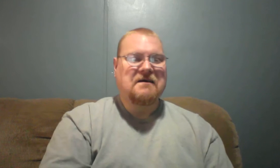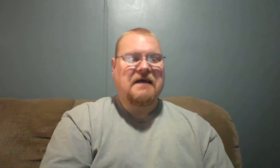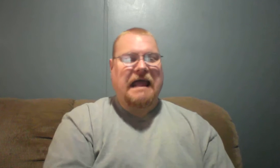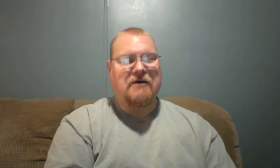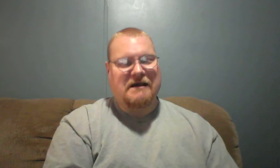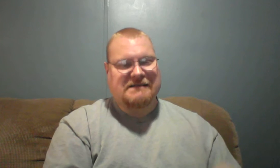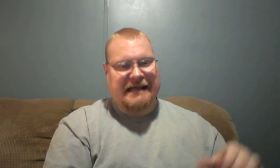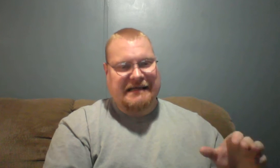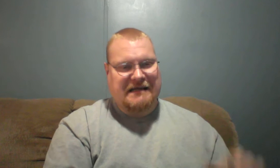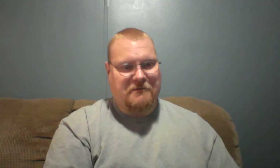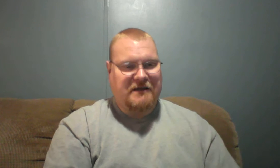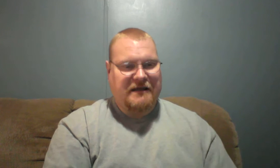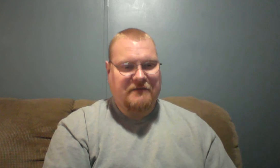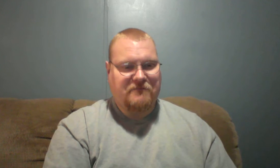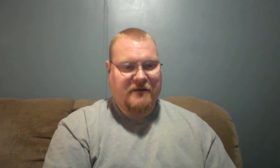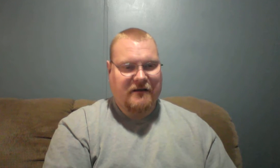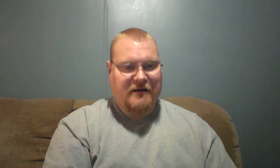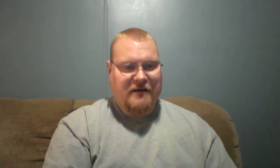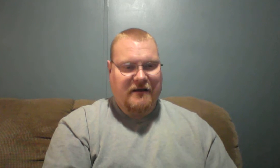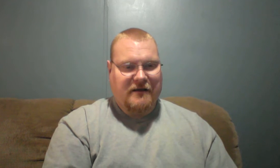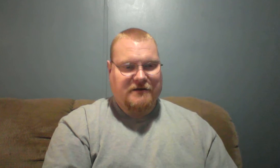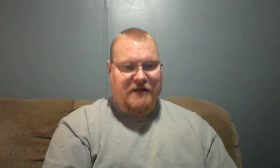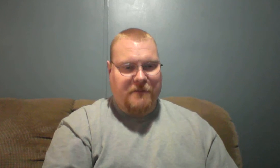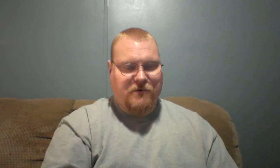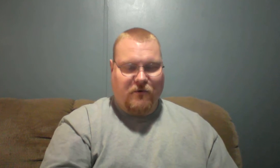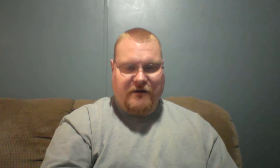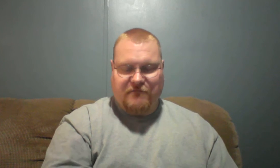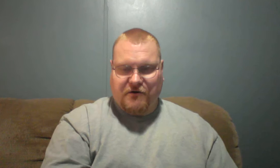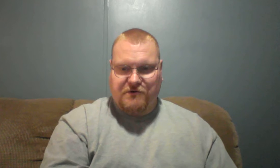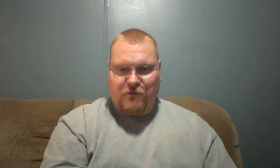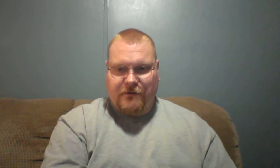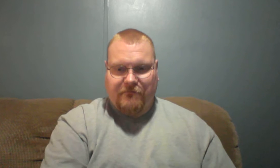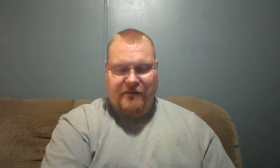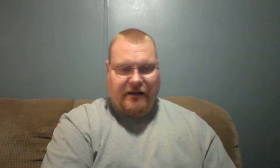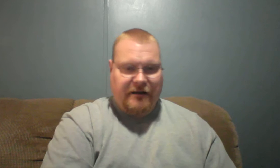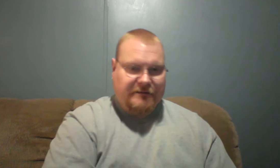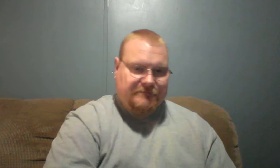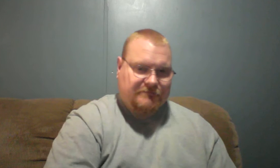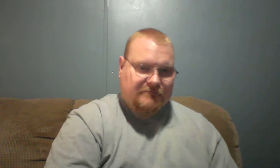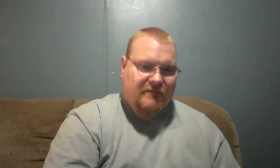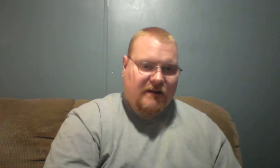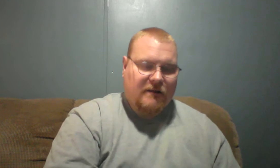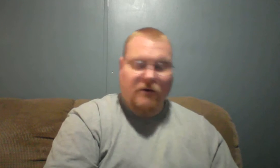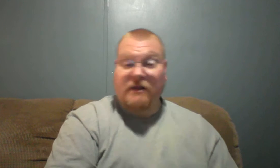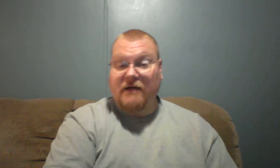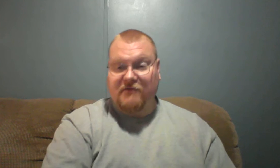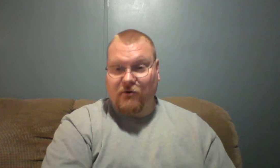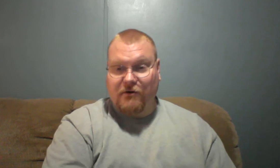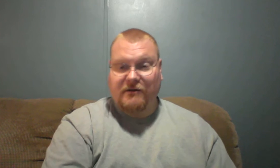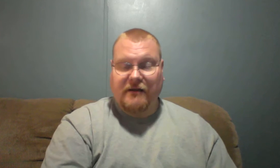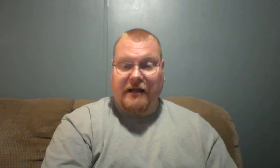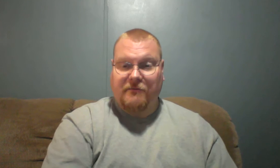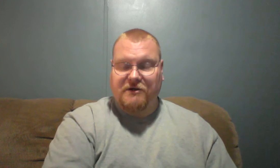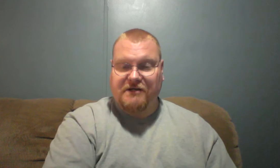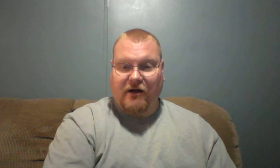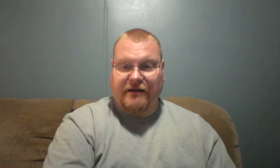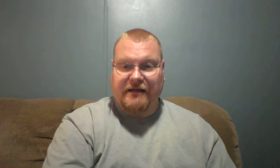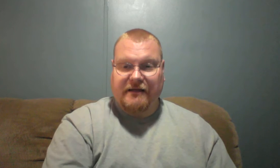Anyway, 2 Timothy, chapter one and verse one, uh, but we love the Lord and appreciate all he does